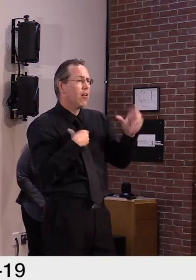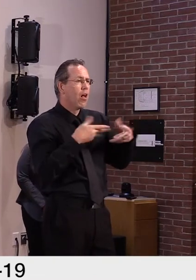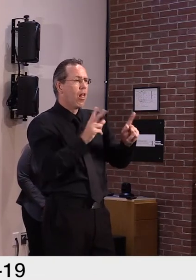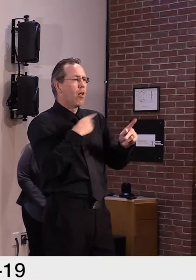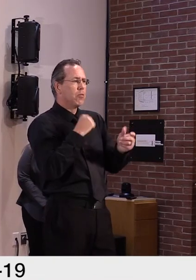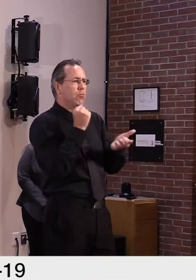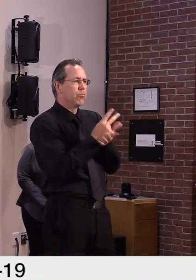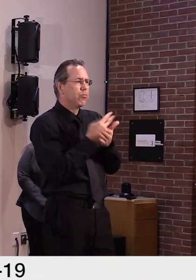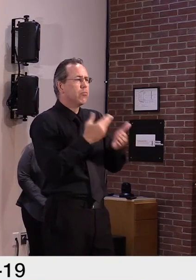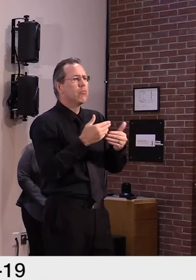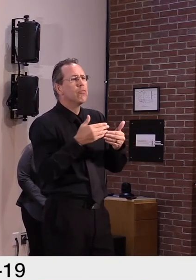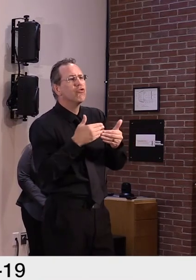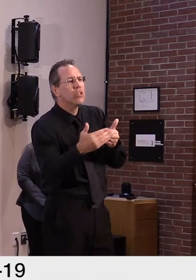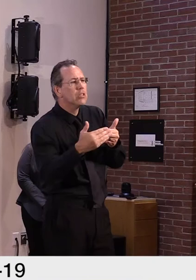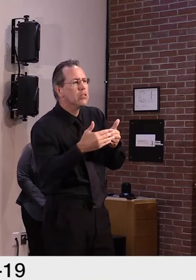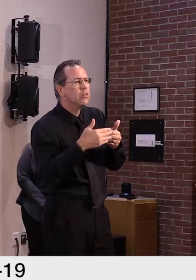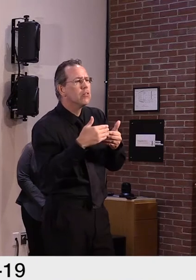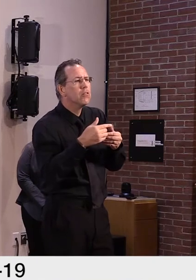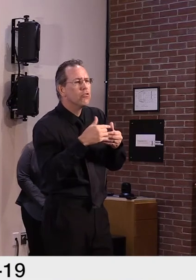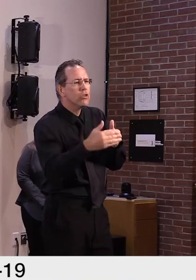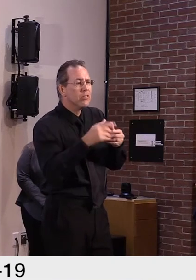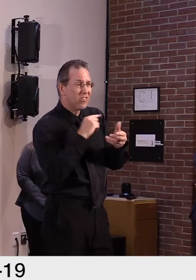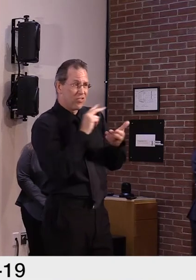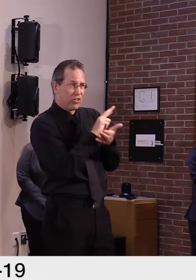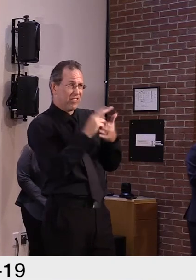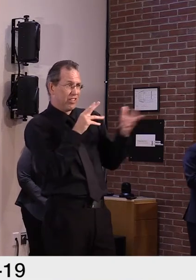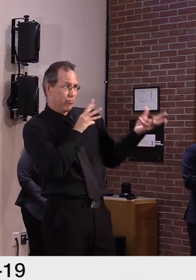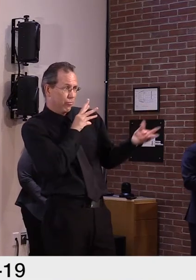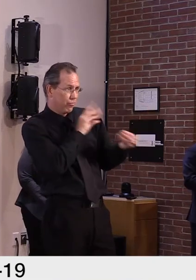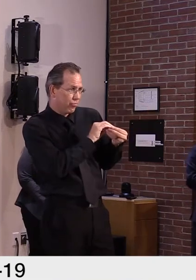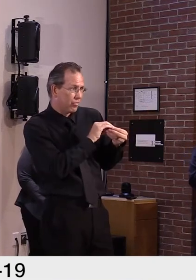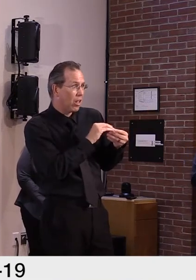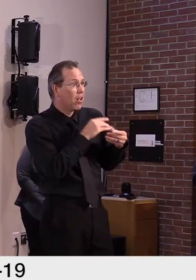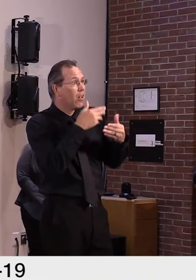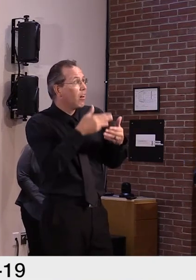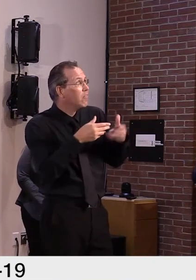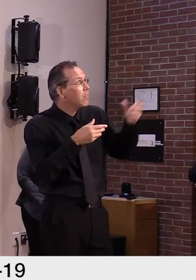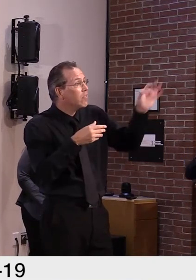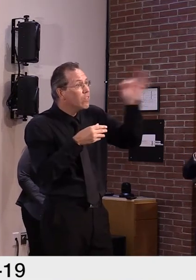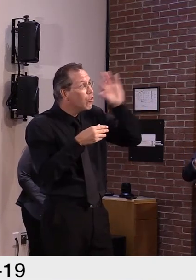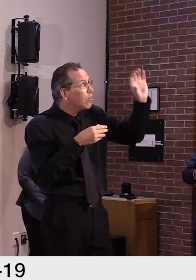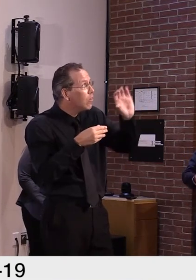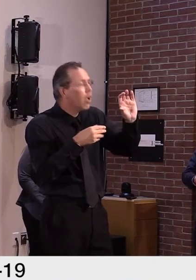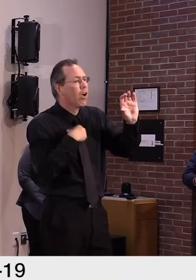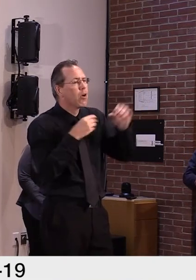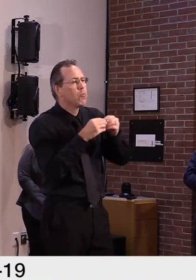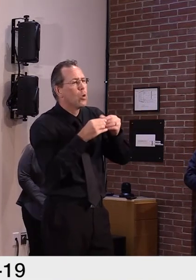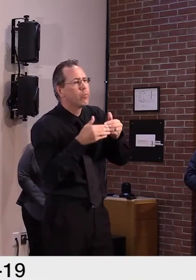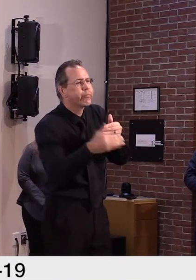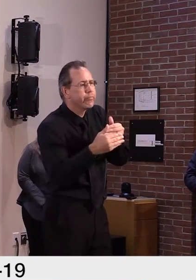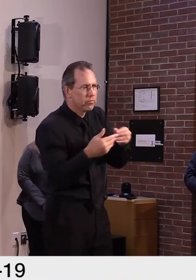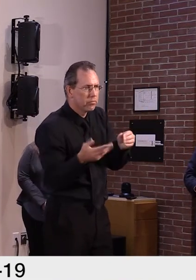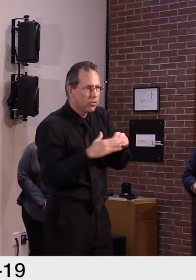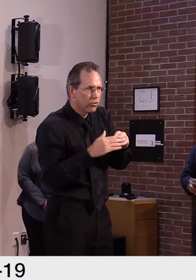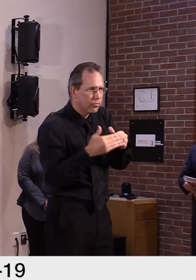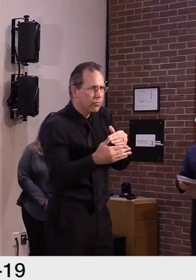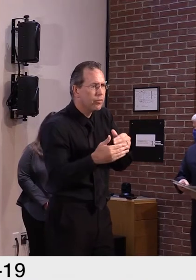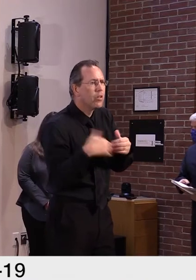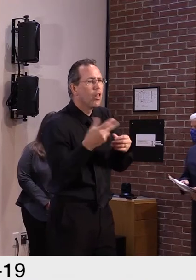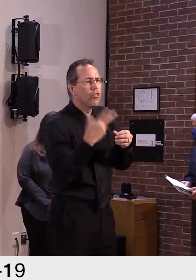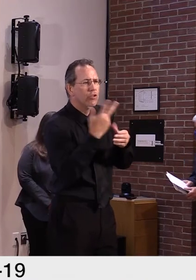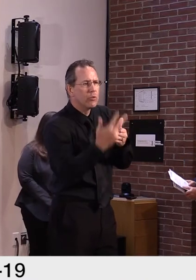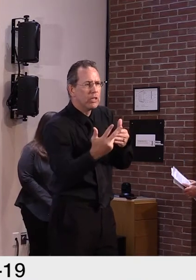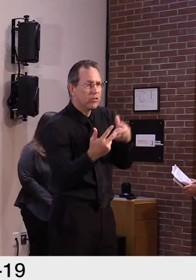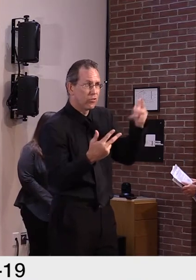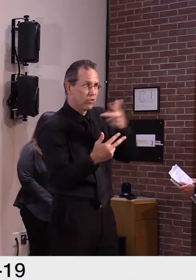the, on the funds to be allocated to us. Um, so those will start as well in the coming weeks. So, um, it's not necessarily